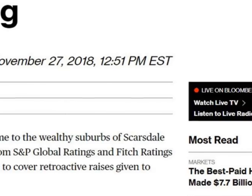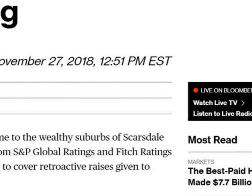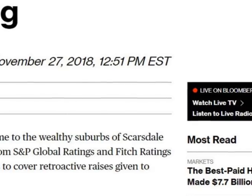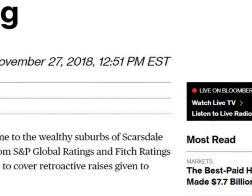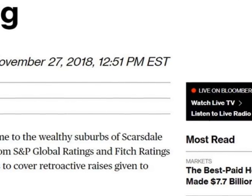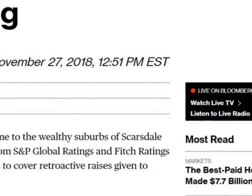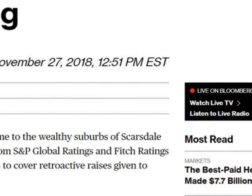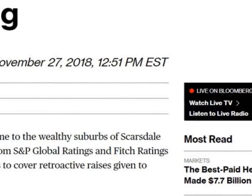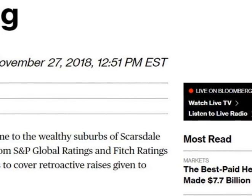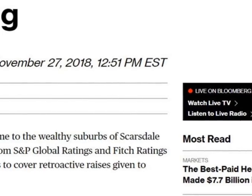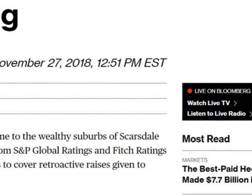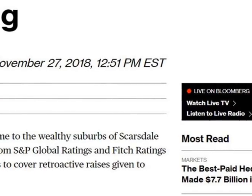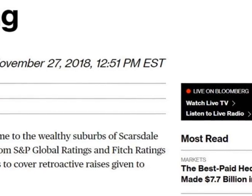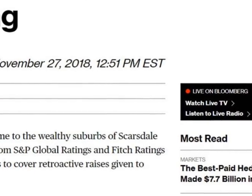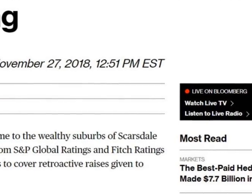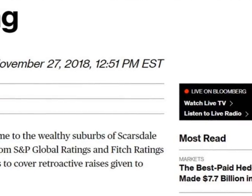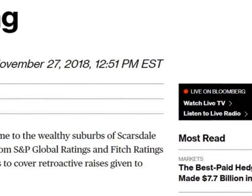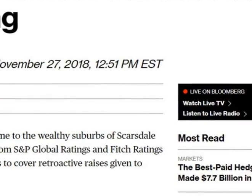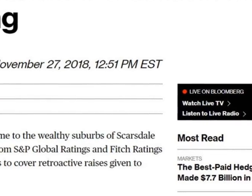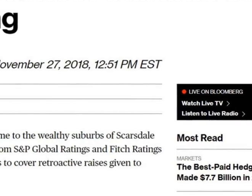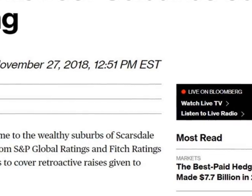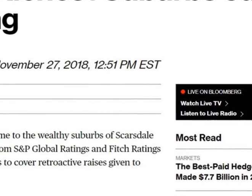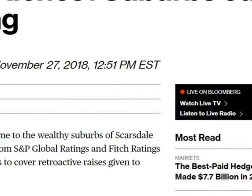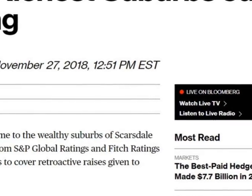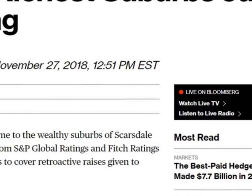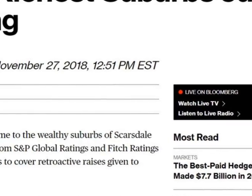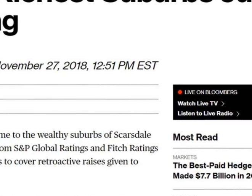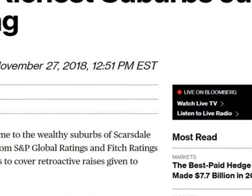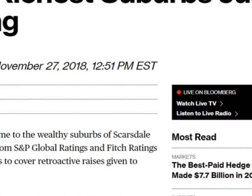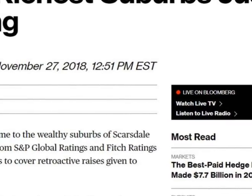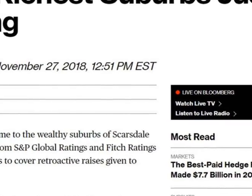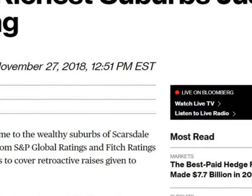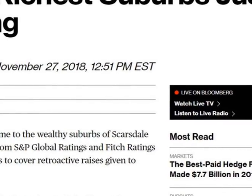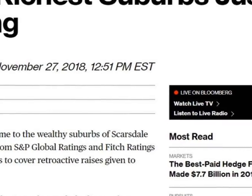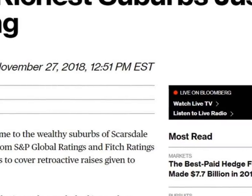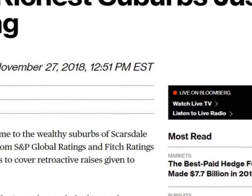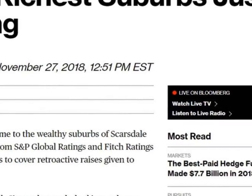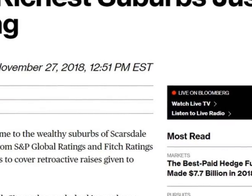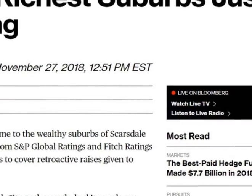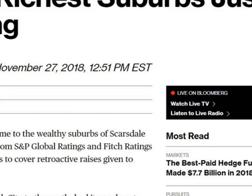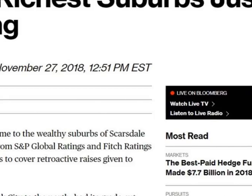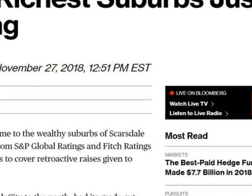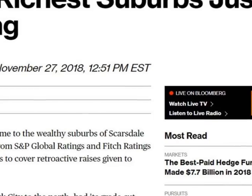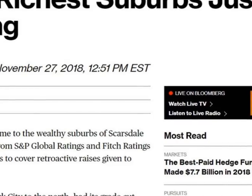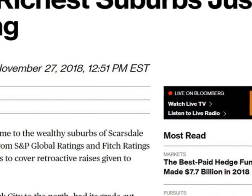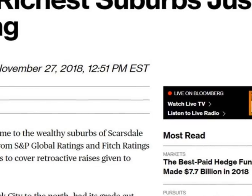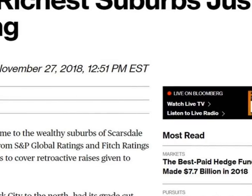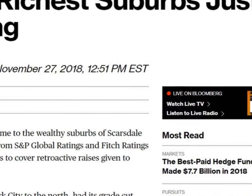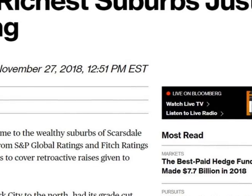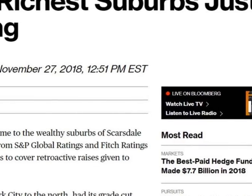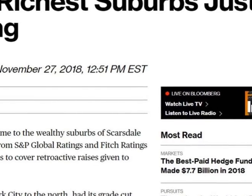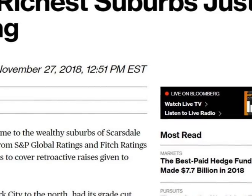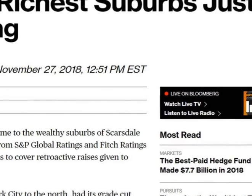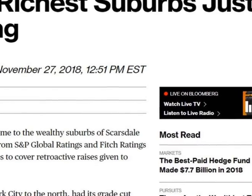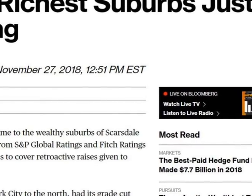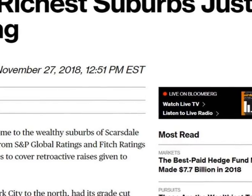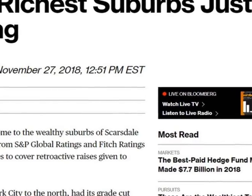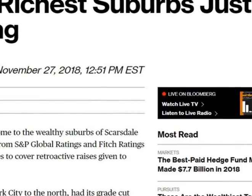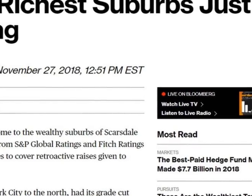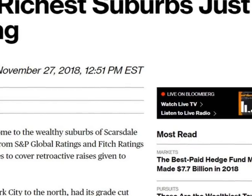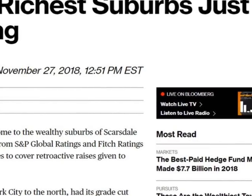home is $675,000. And the average property tax bill was the highest in the U